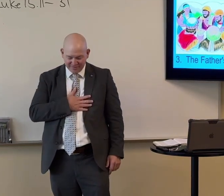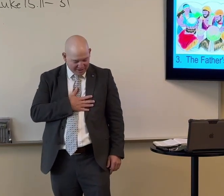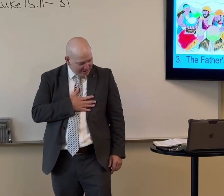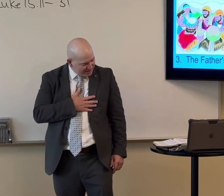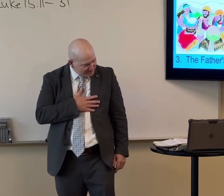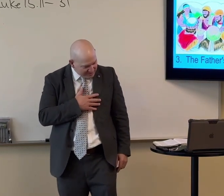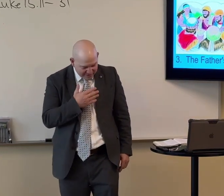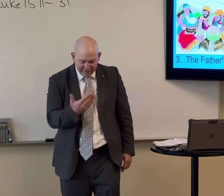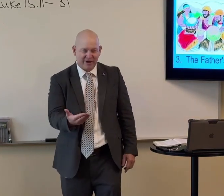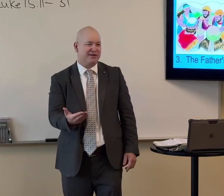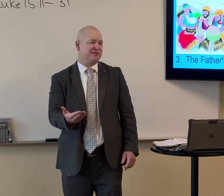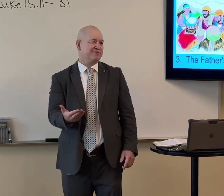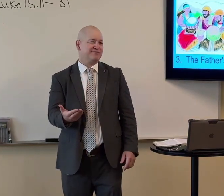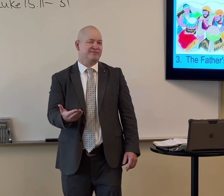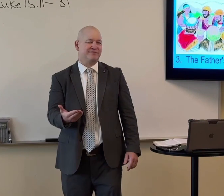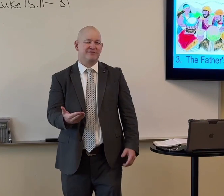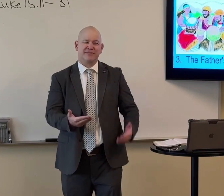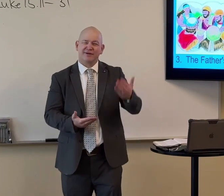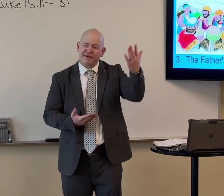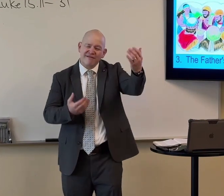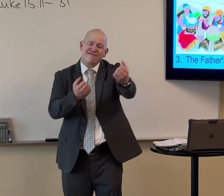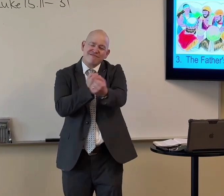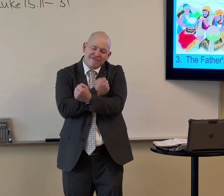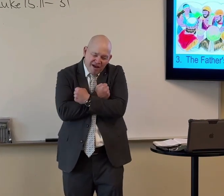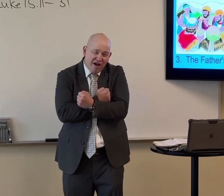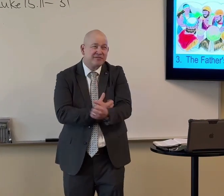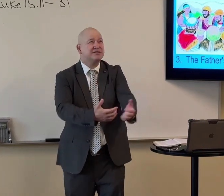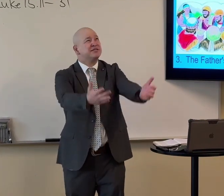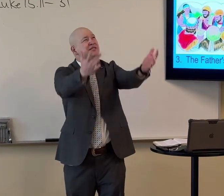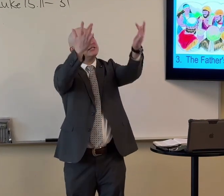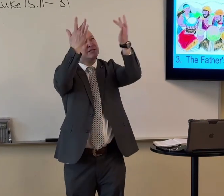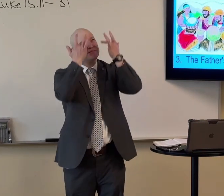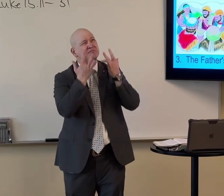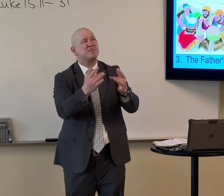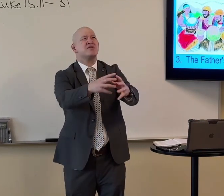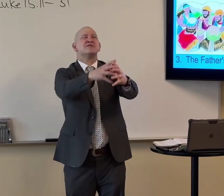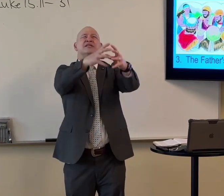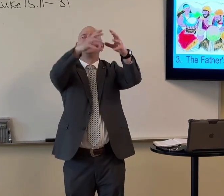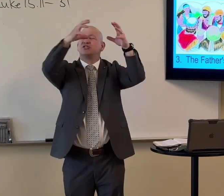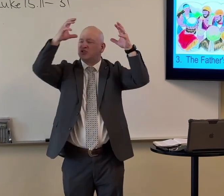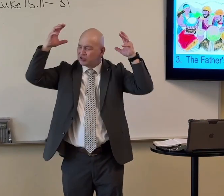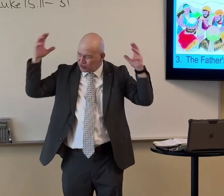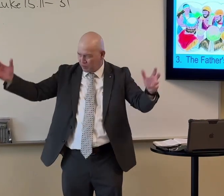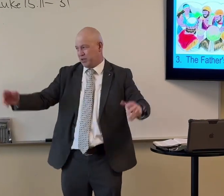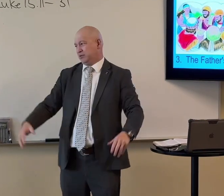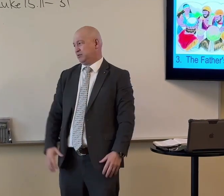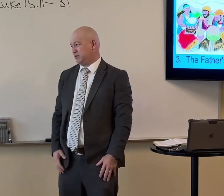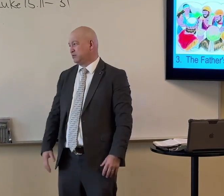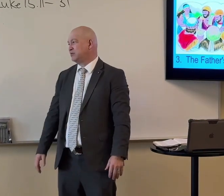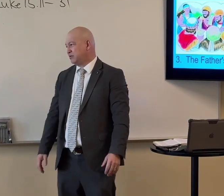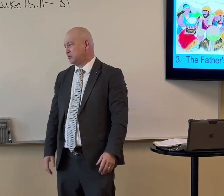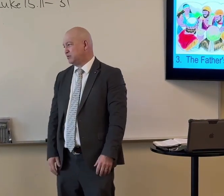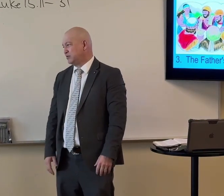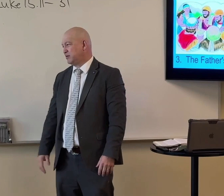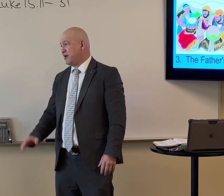What do we need to do. We need to confess it. And he will love us. And his mercy is so great.